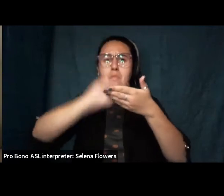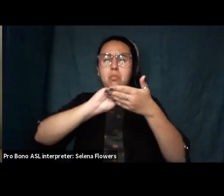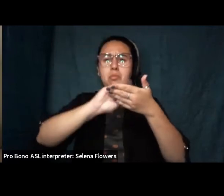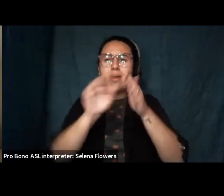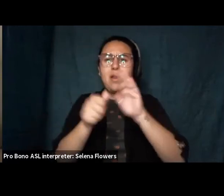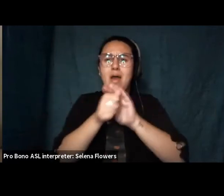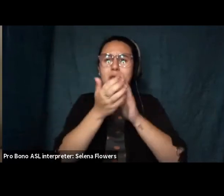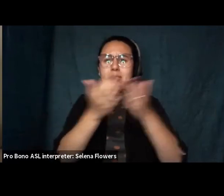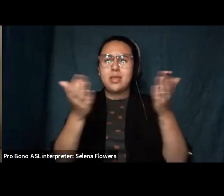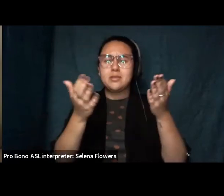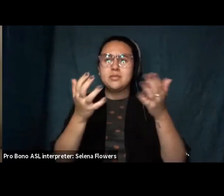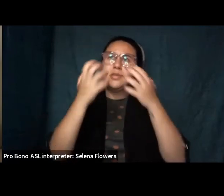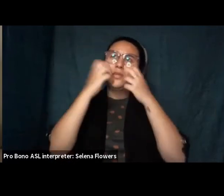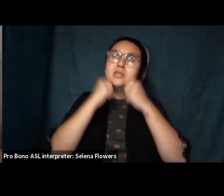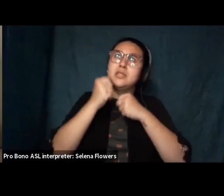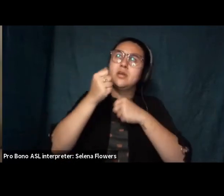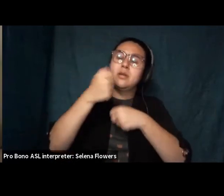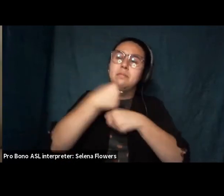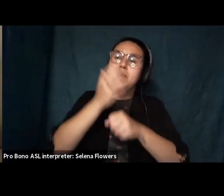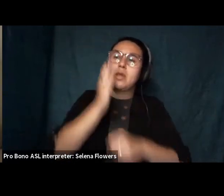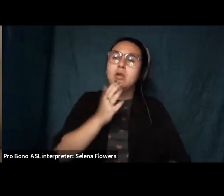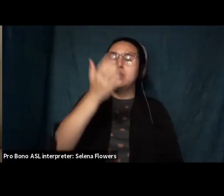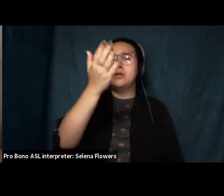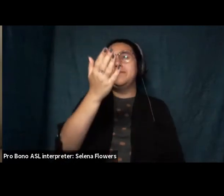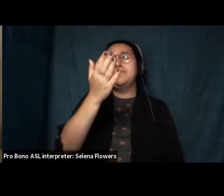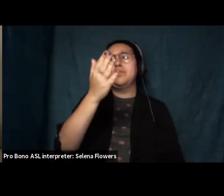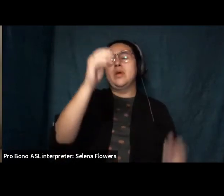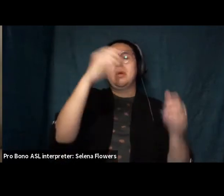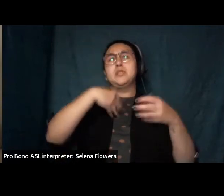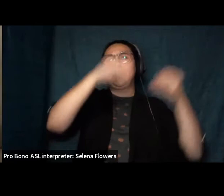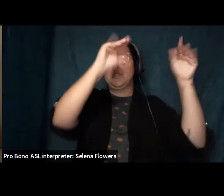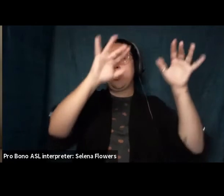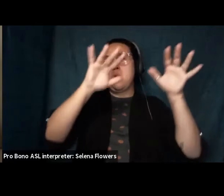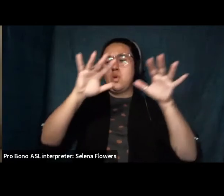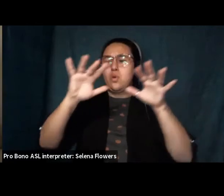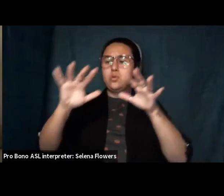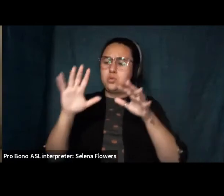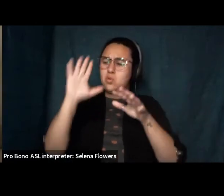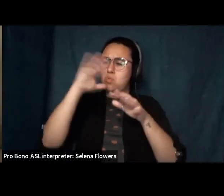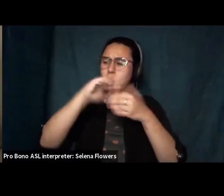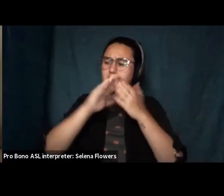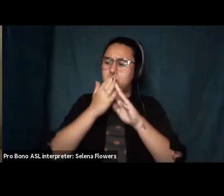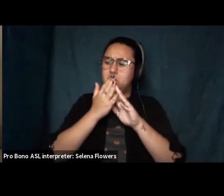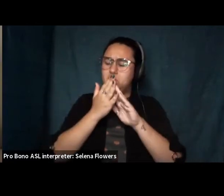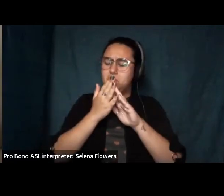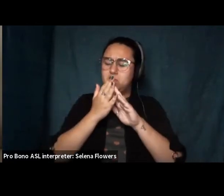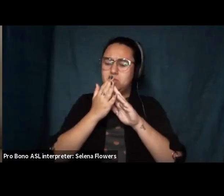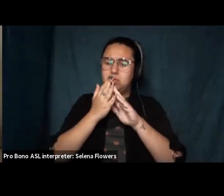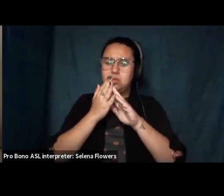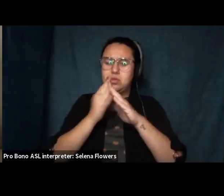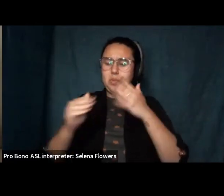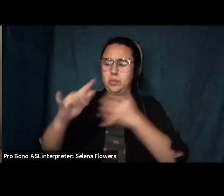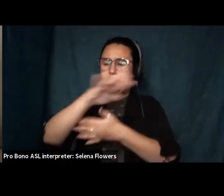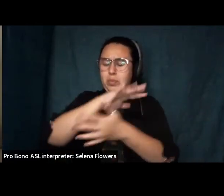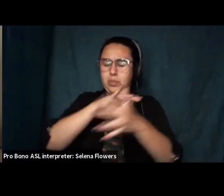dear maker it snows in this strange city i'm bewildered by the white the way it makes one